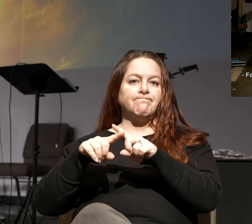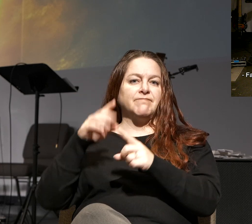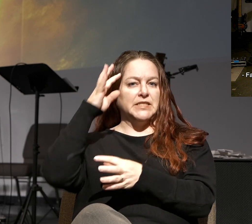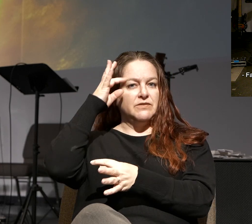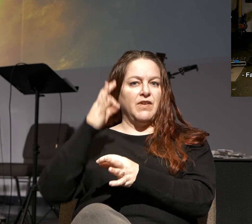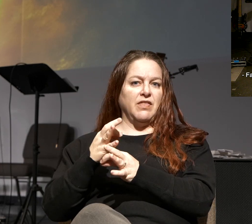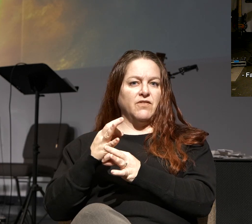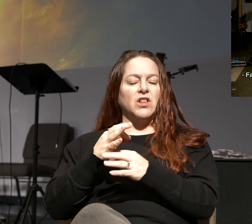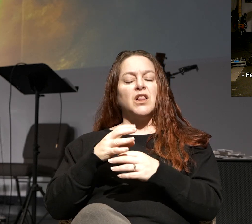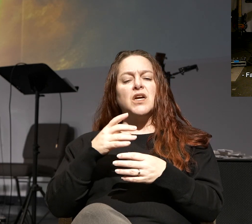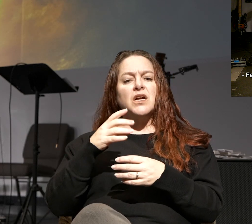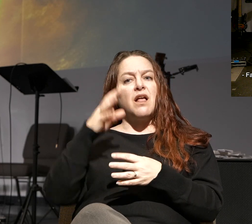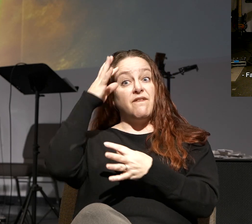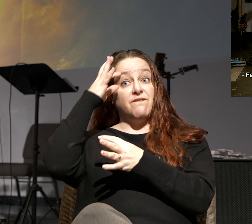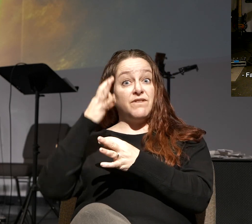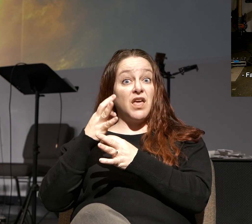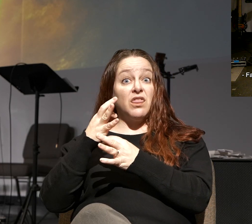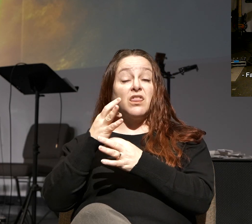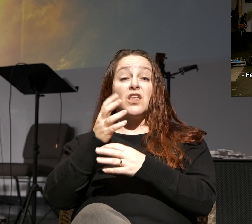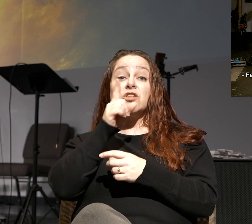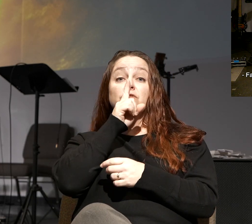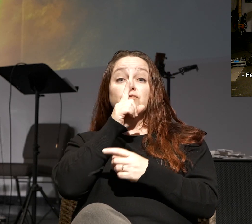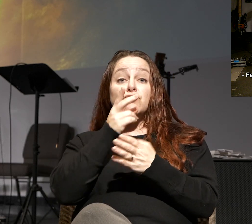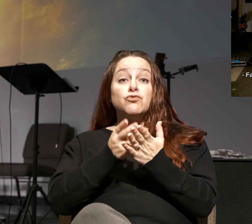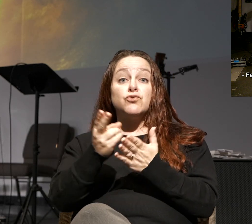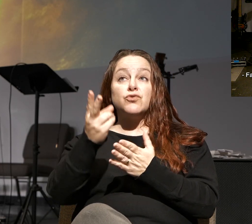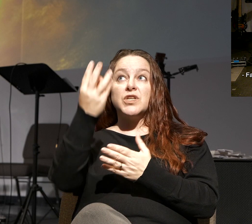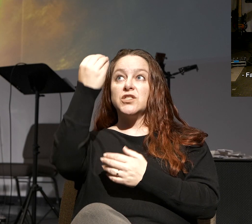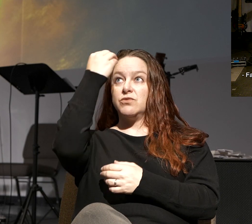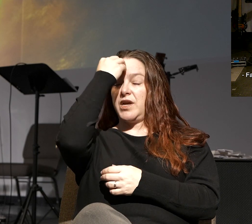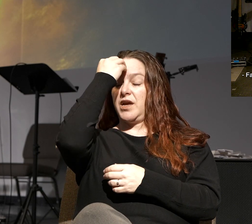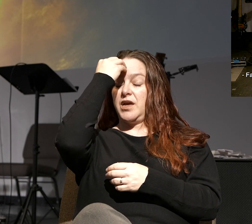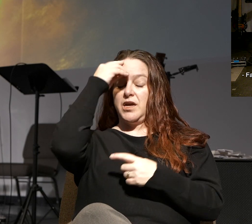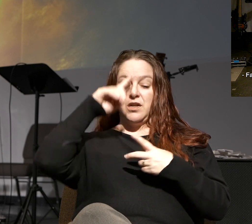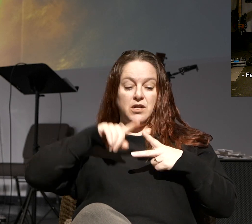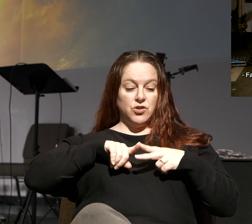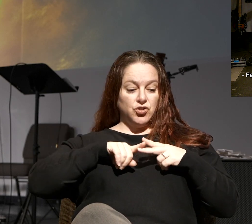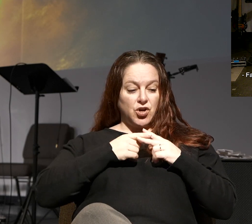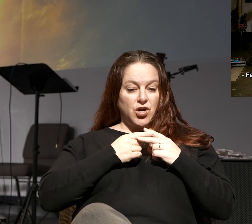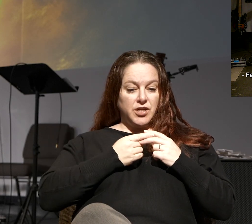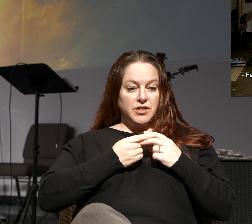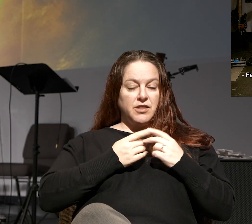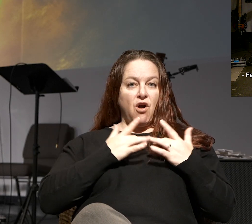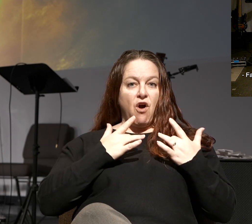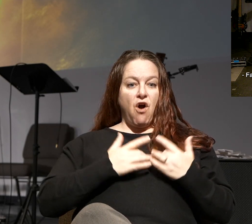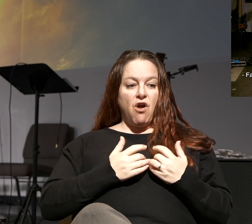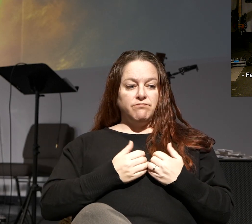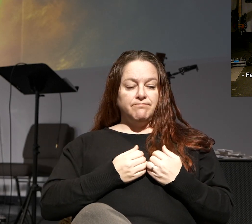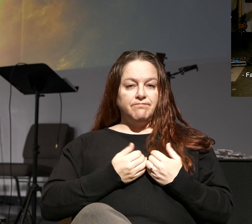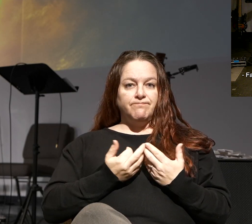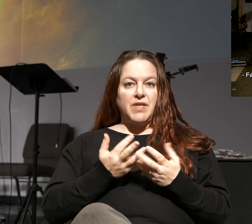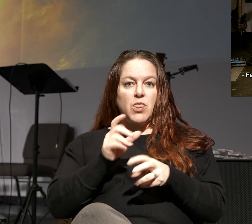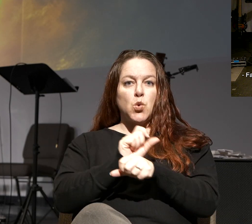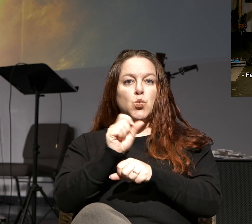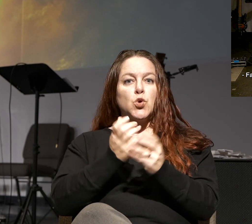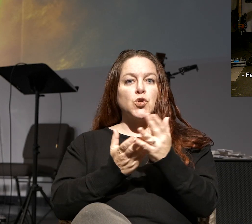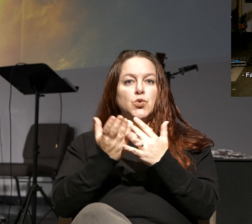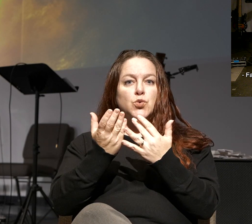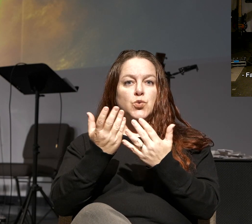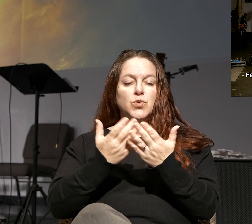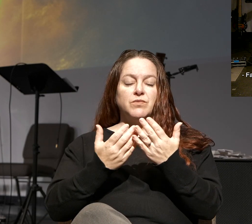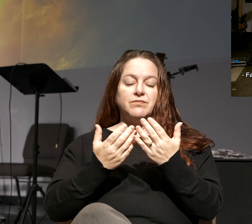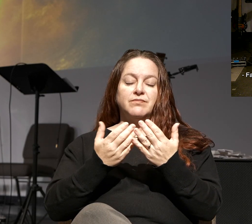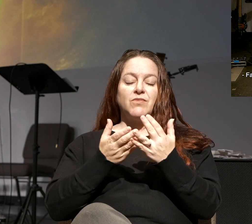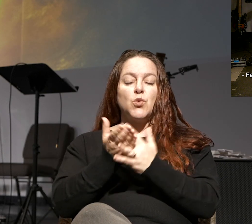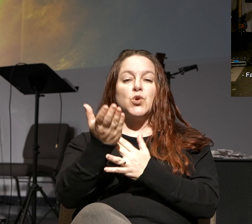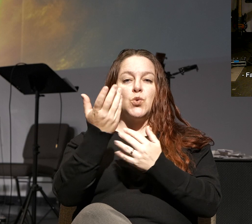truth. Think about this. Faith is truth entering the head, igniting the heart, and outworking through the hands.